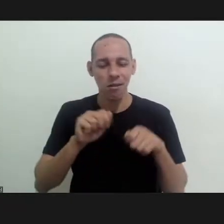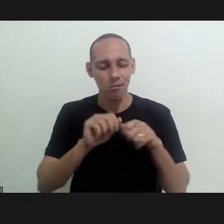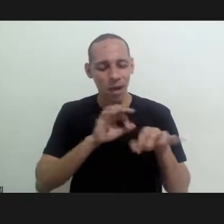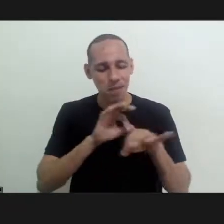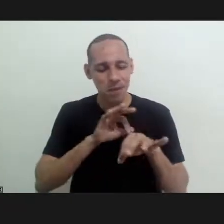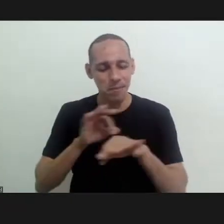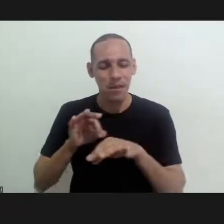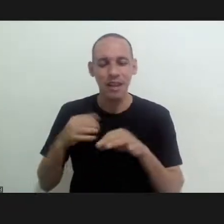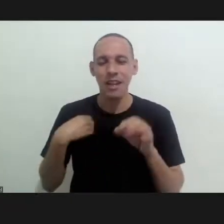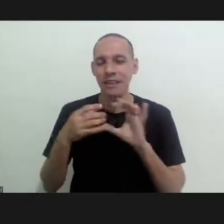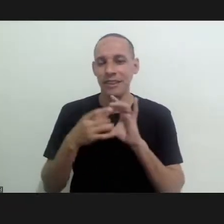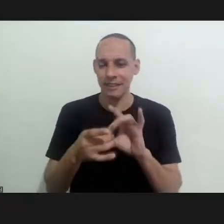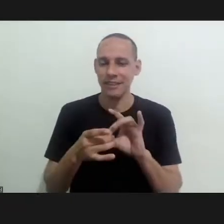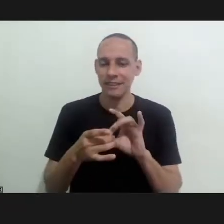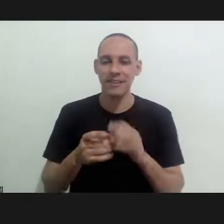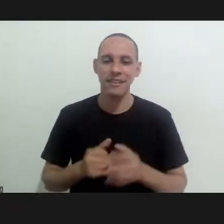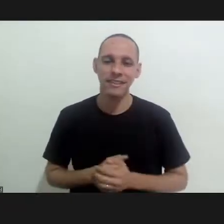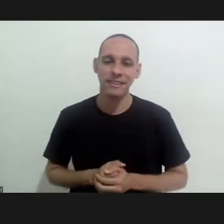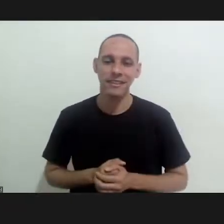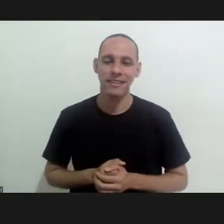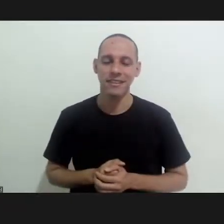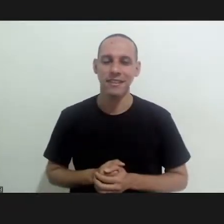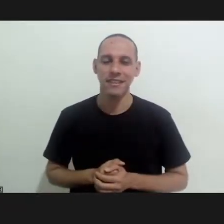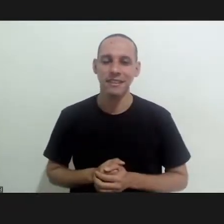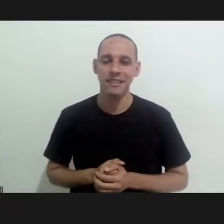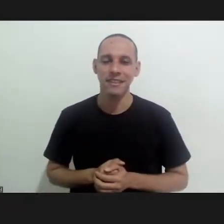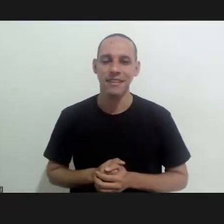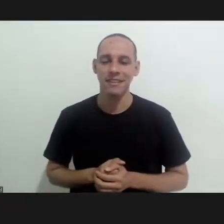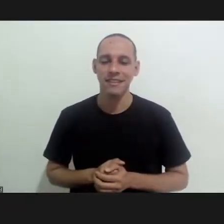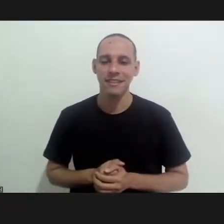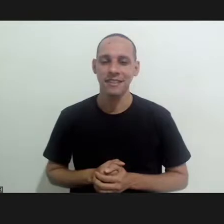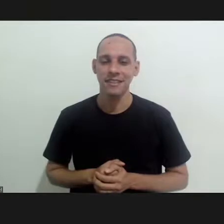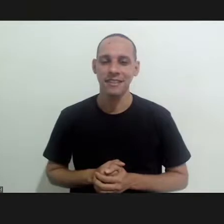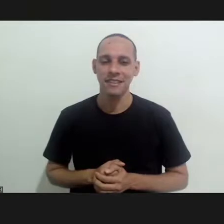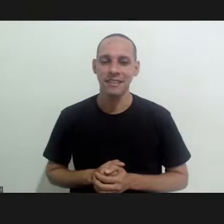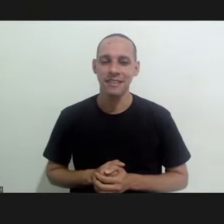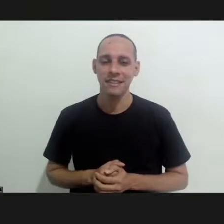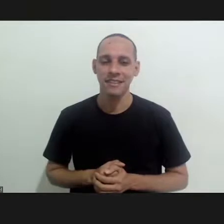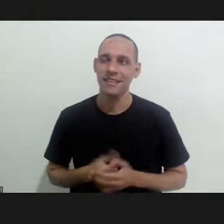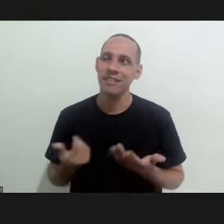and i was involved with